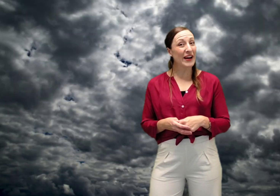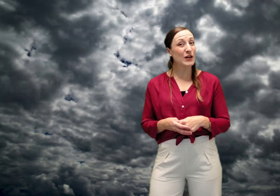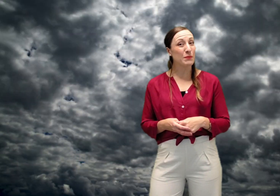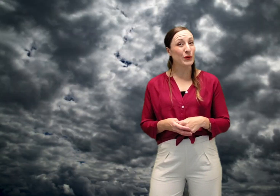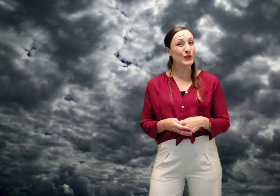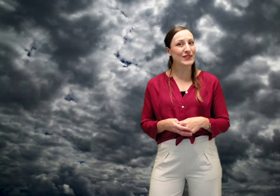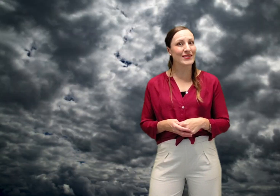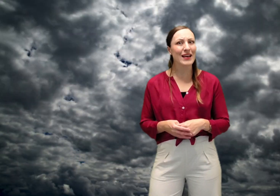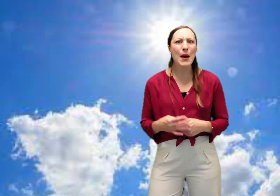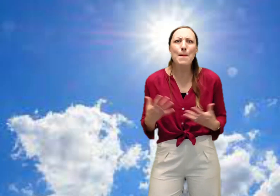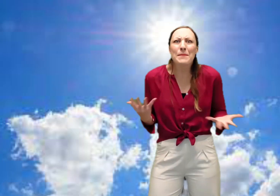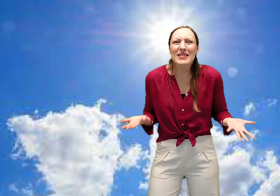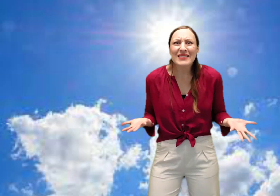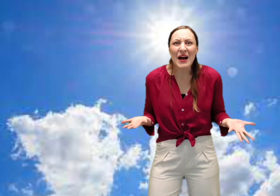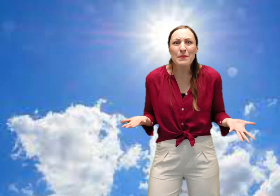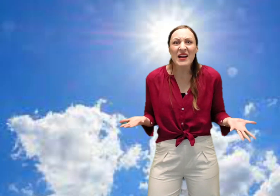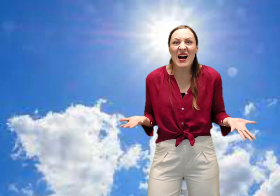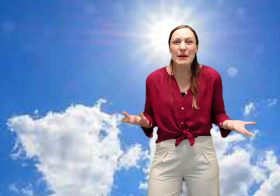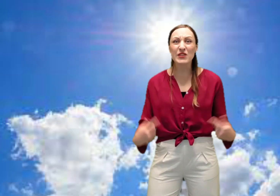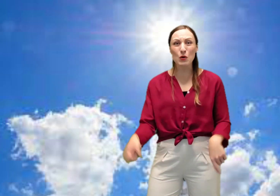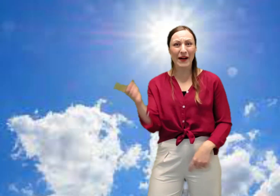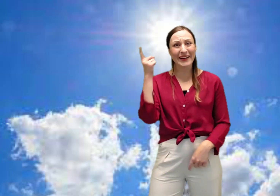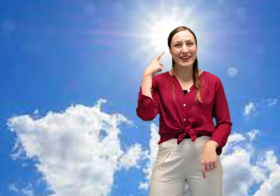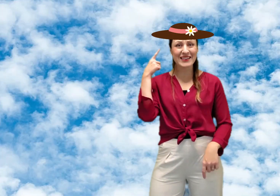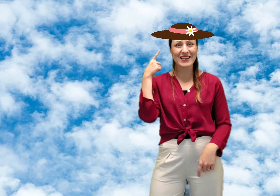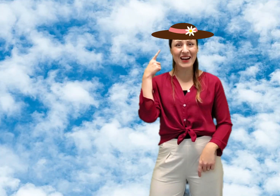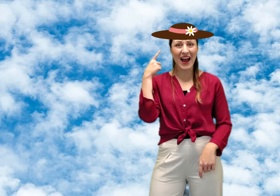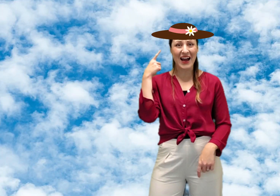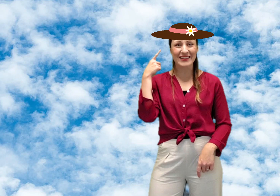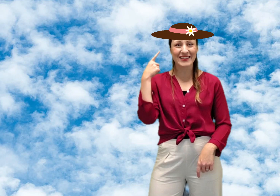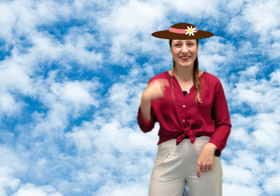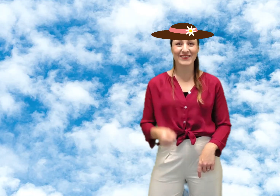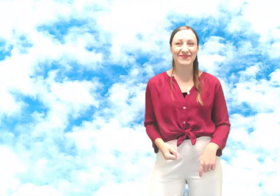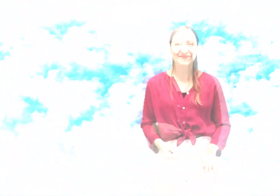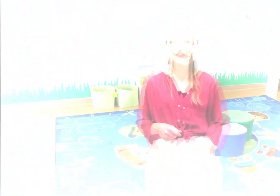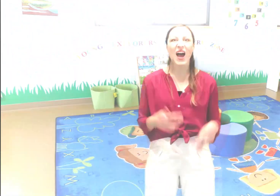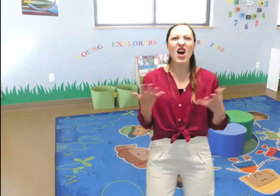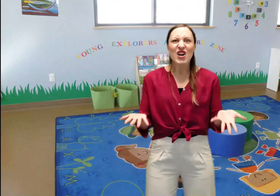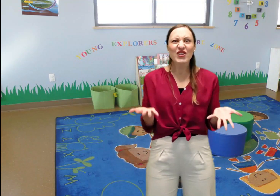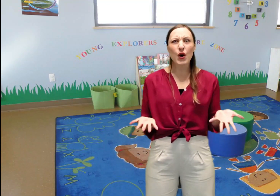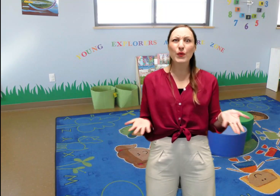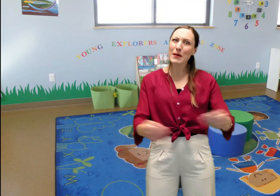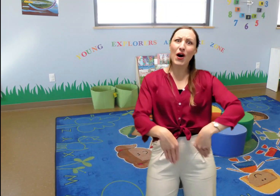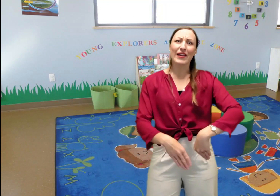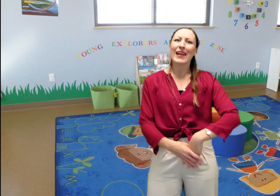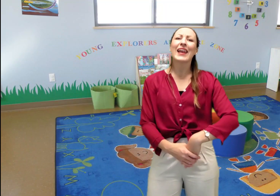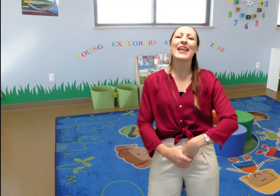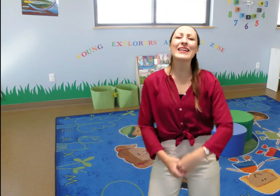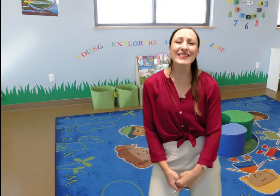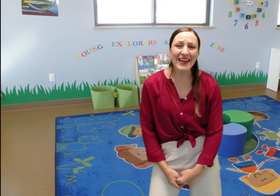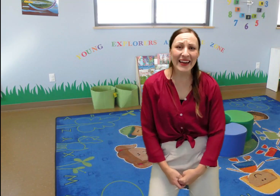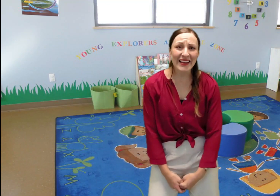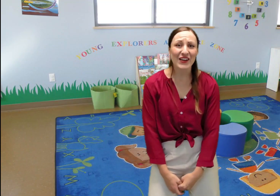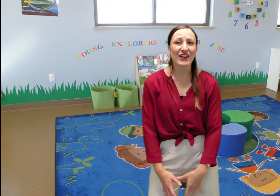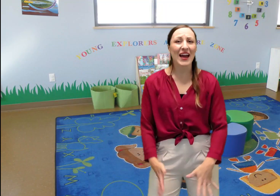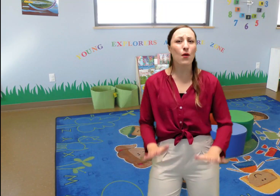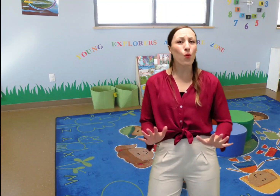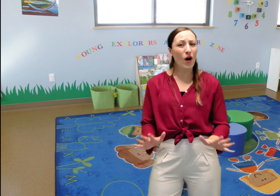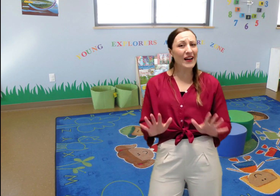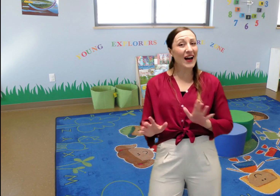rain boots but sometimes you might need a sun hat so come on let's take a look at what